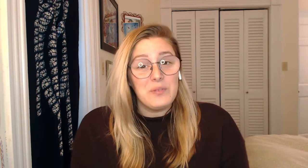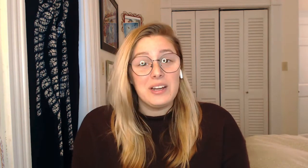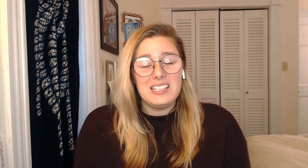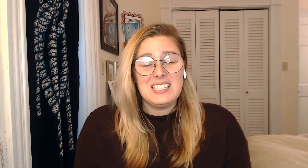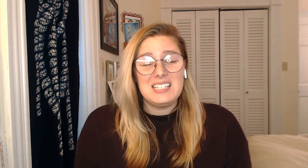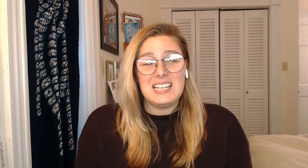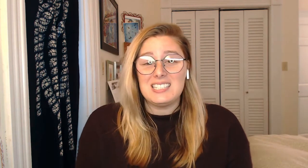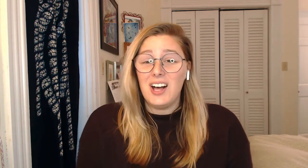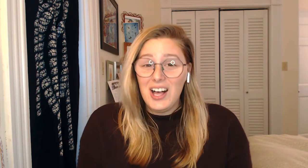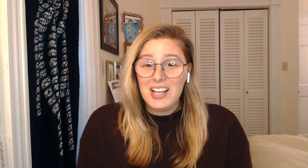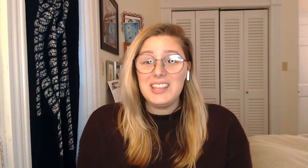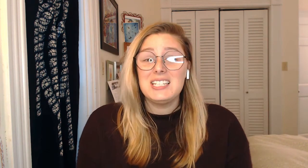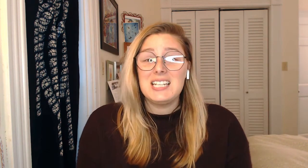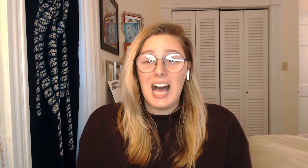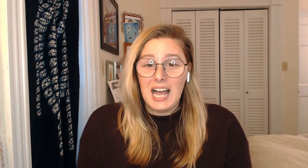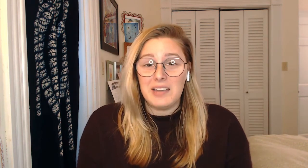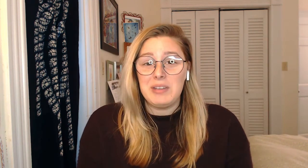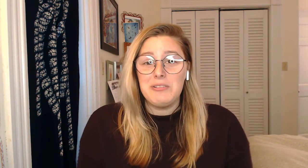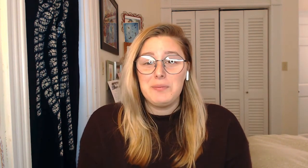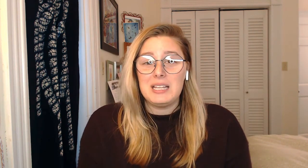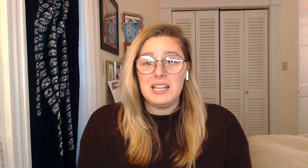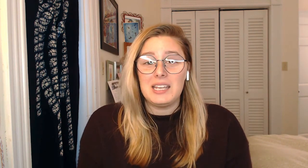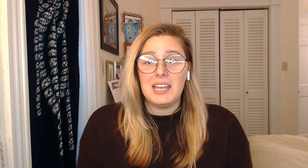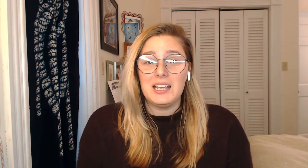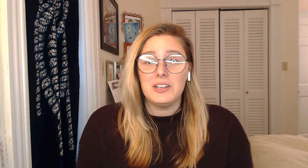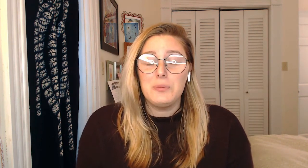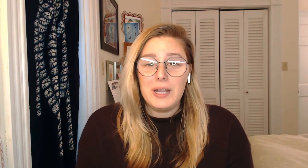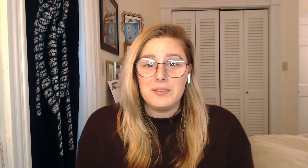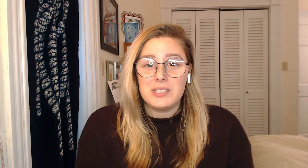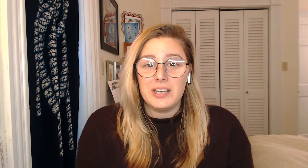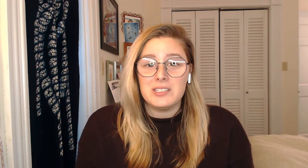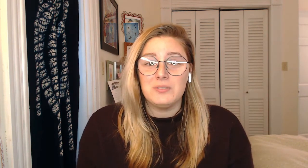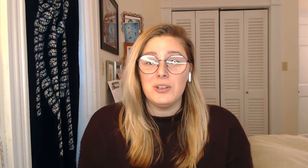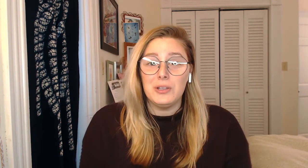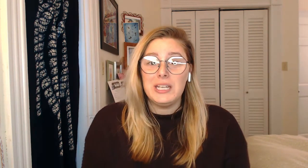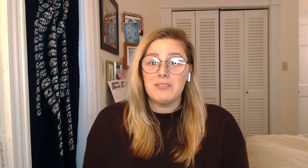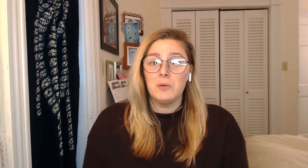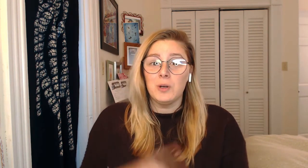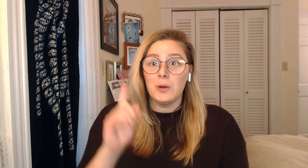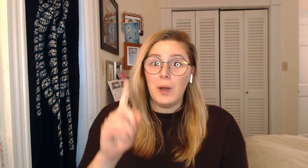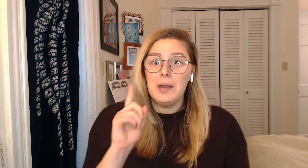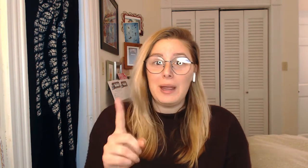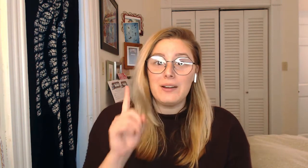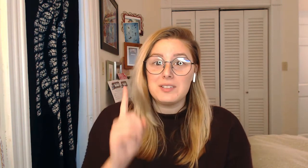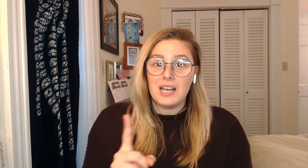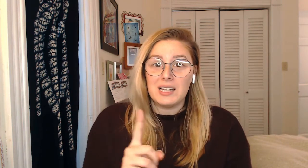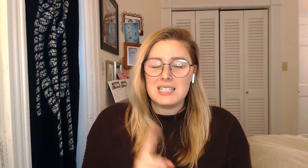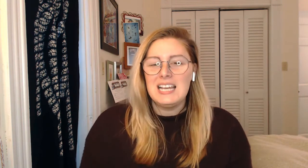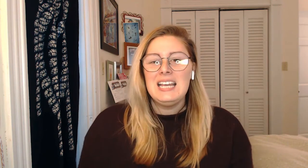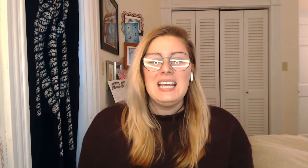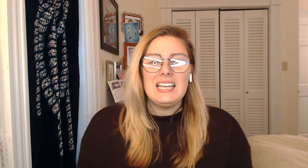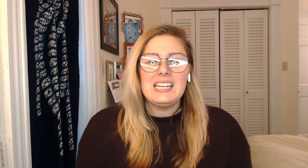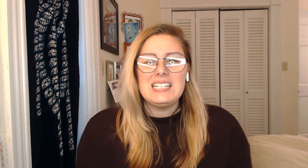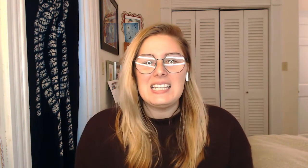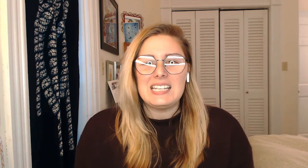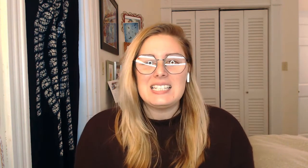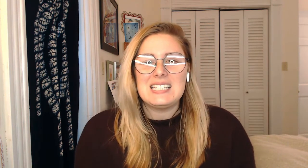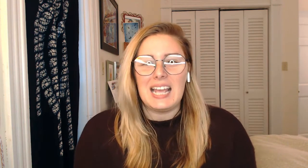these things all the time. It would be like getting a new pair of socks if you only ever wore one pair of socks. It is exciting.